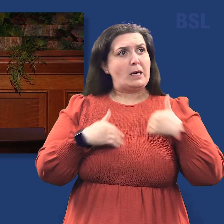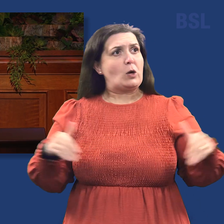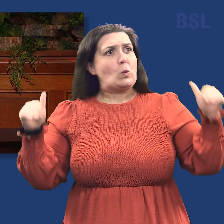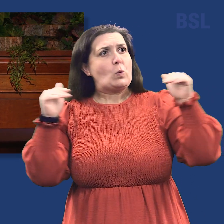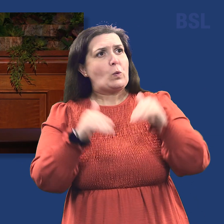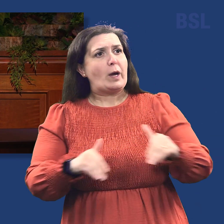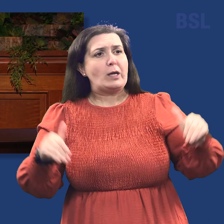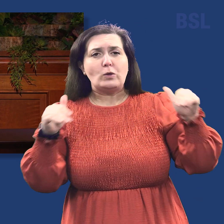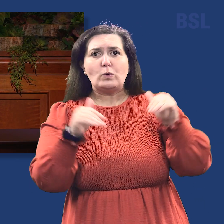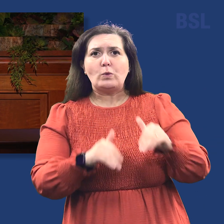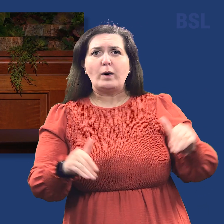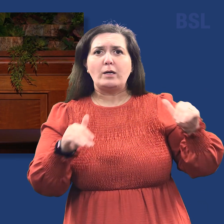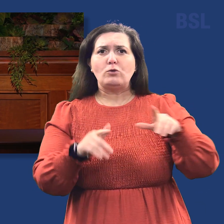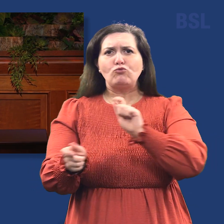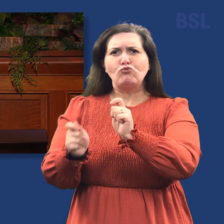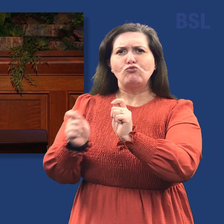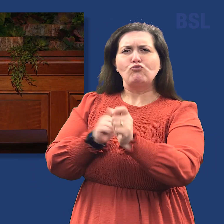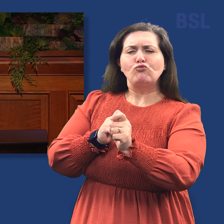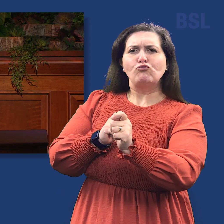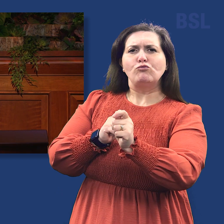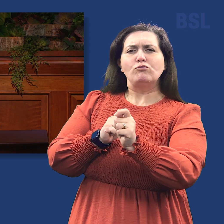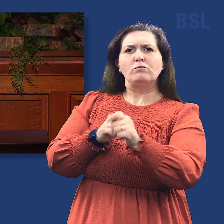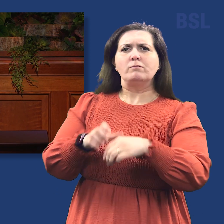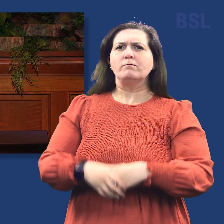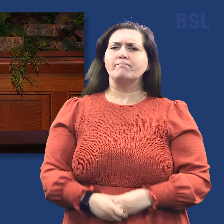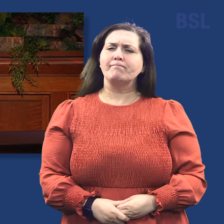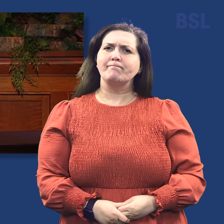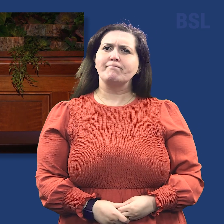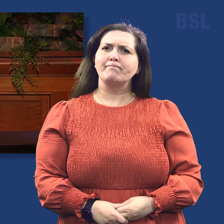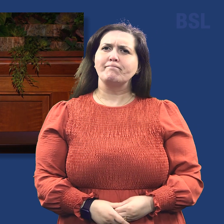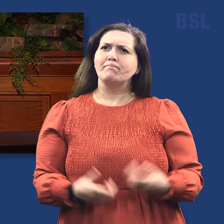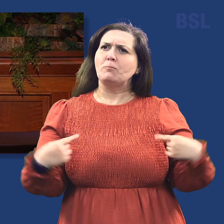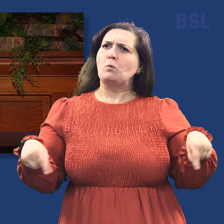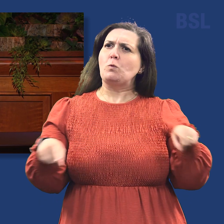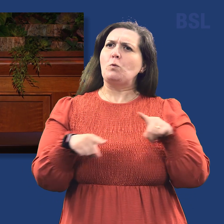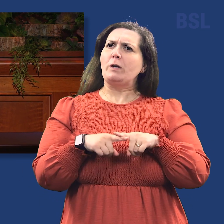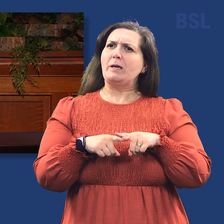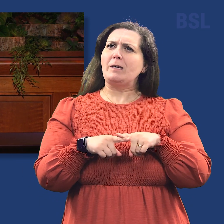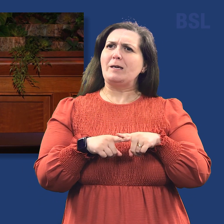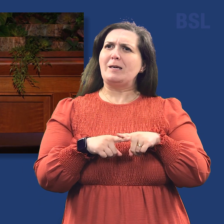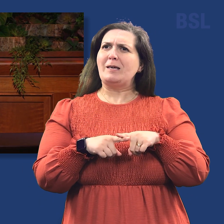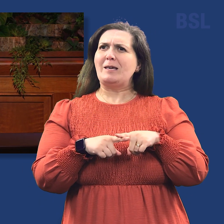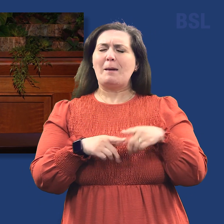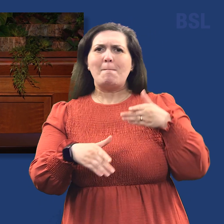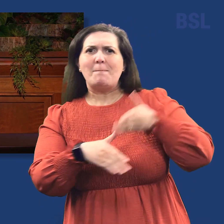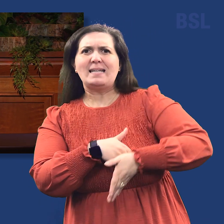yielded and still. How do we, a modern, busy, competitive people, become